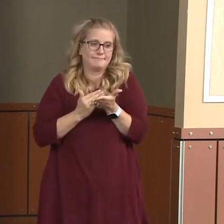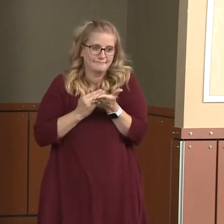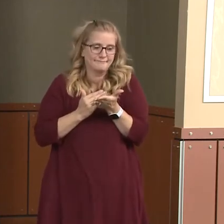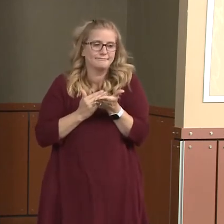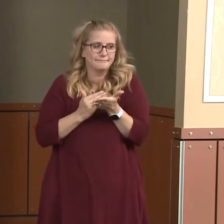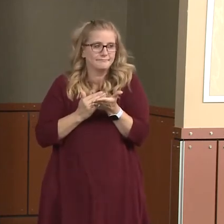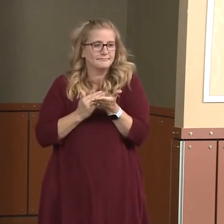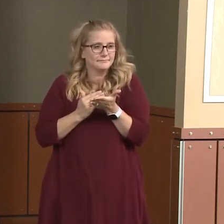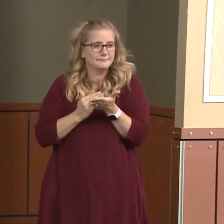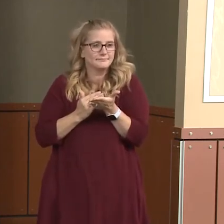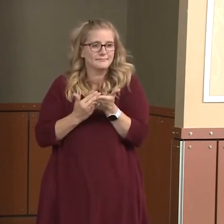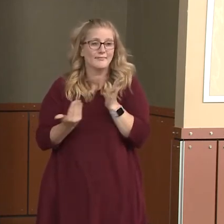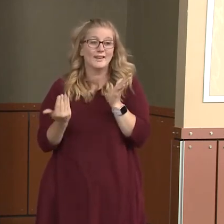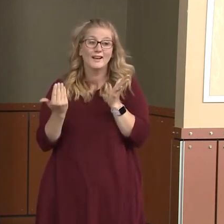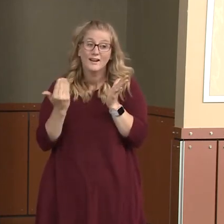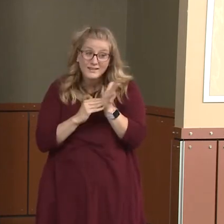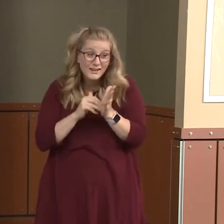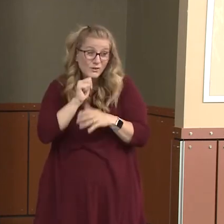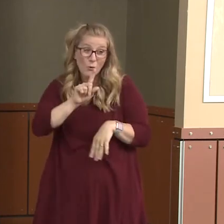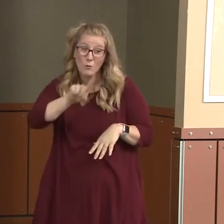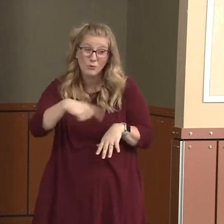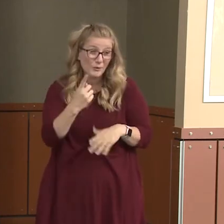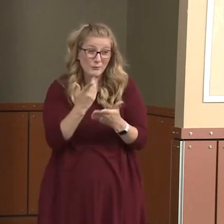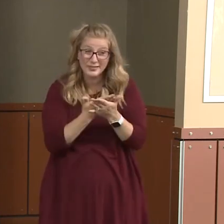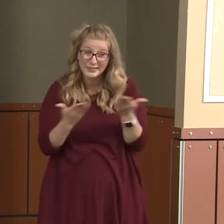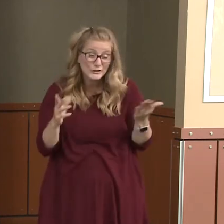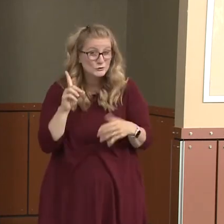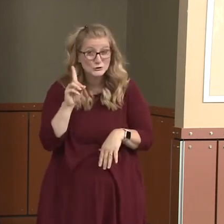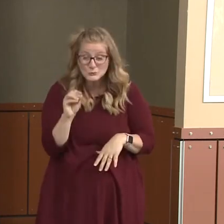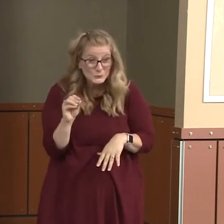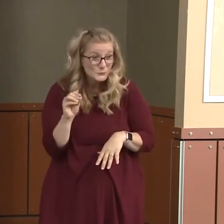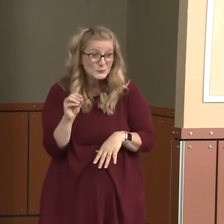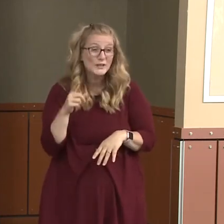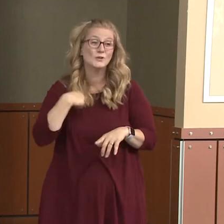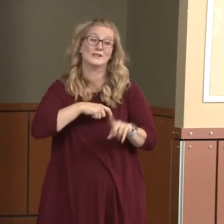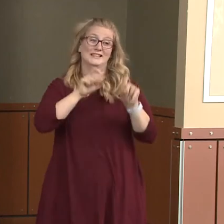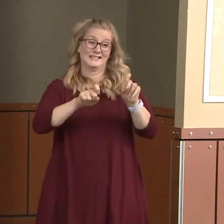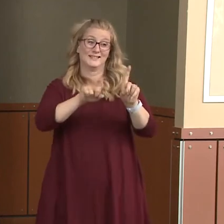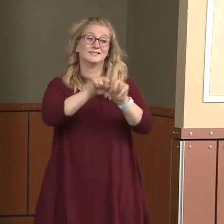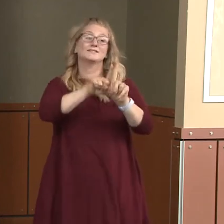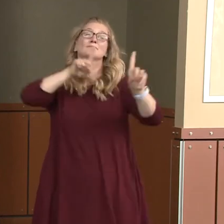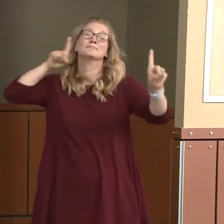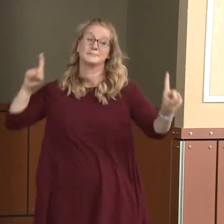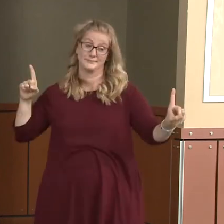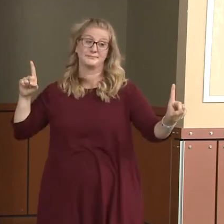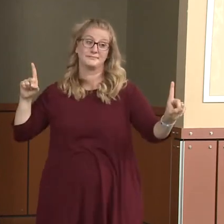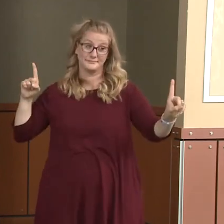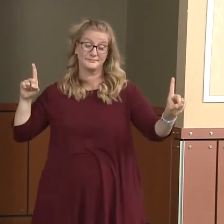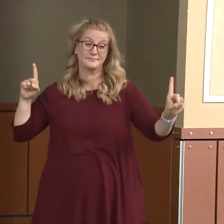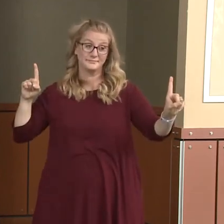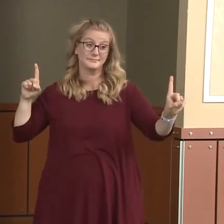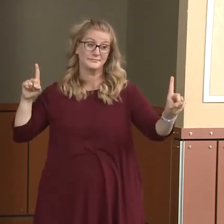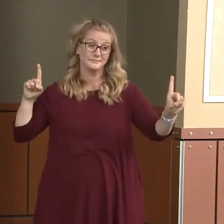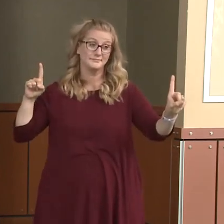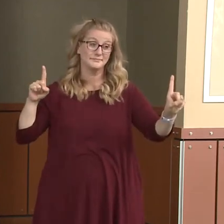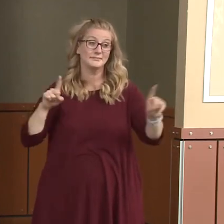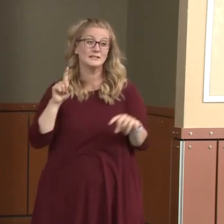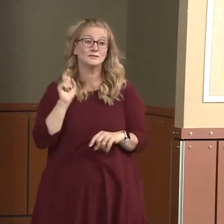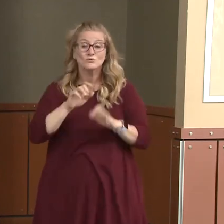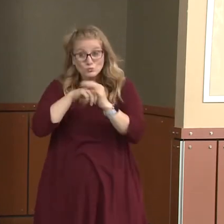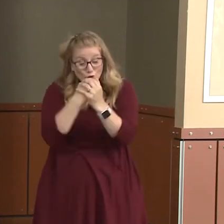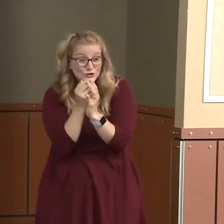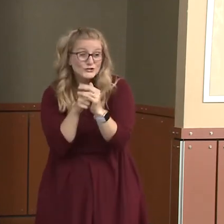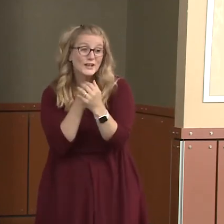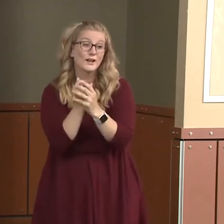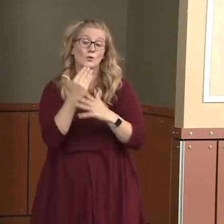Again, it's not going to be the only thing people need to do. We still need to maintain physical distance. We need to practice good hand washing